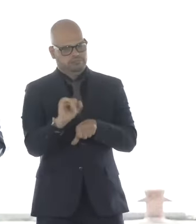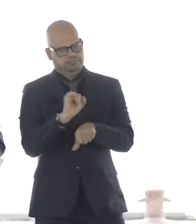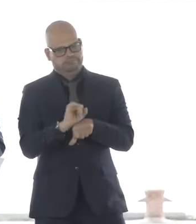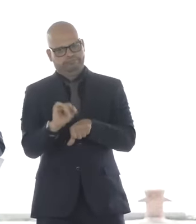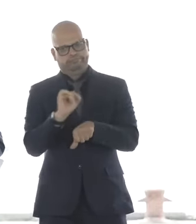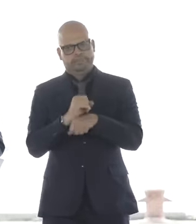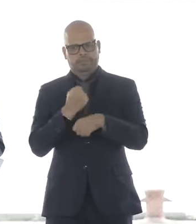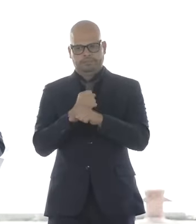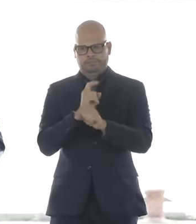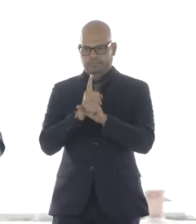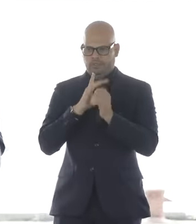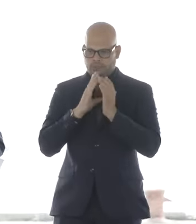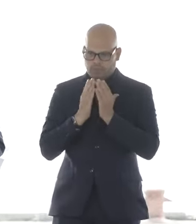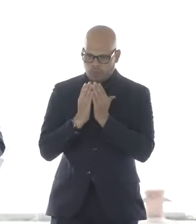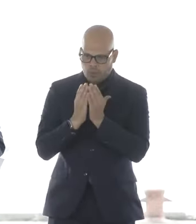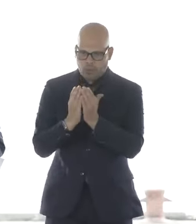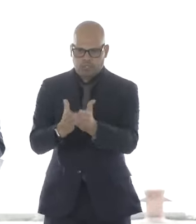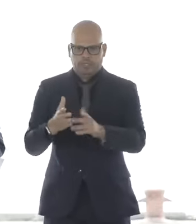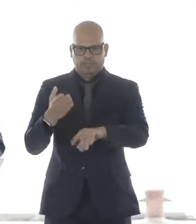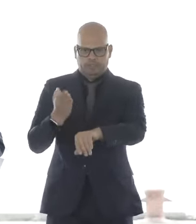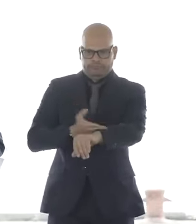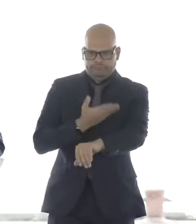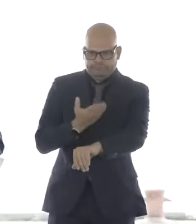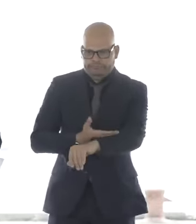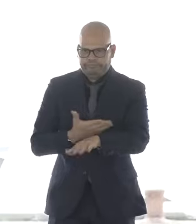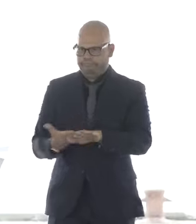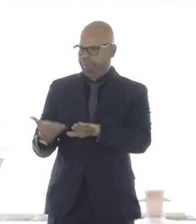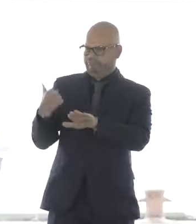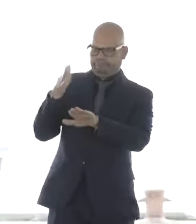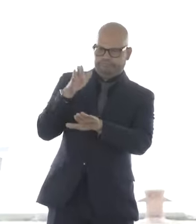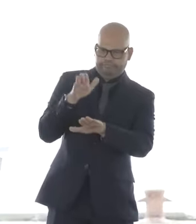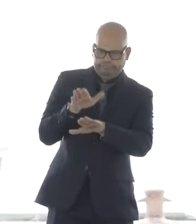to support all facets of the offshore wind facility.